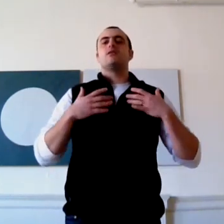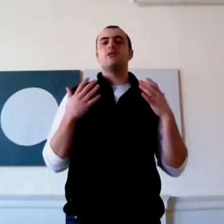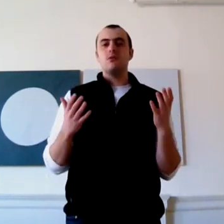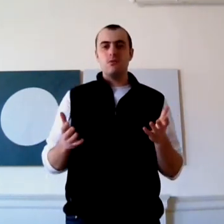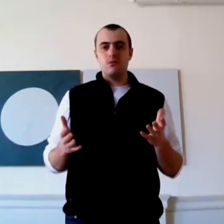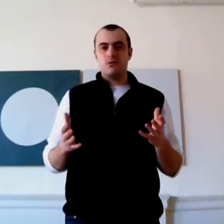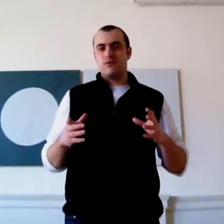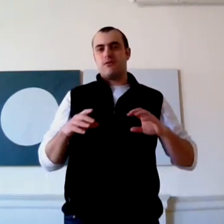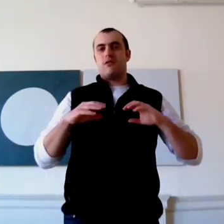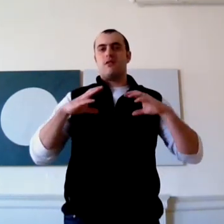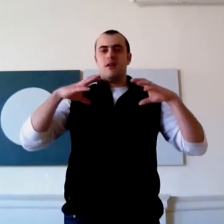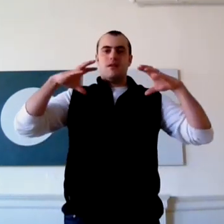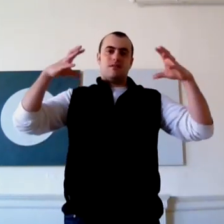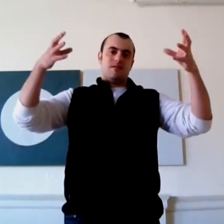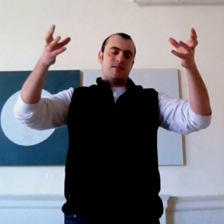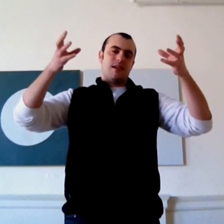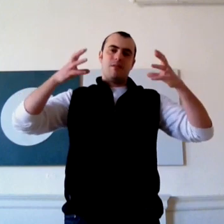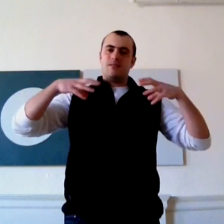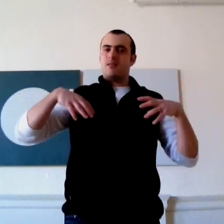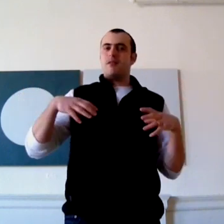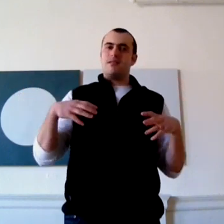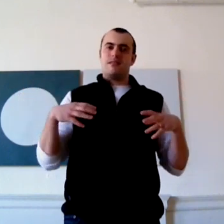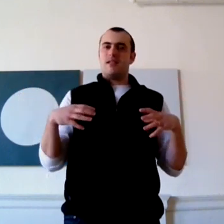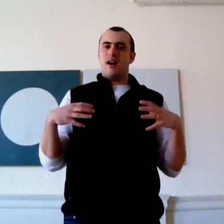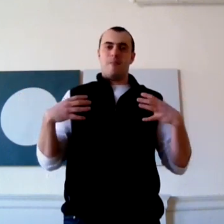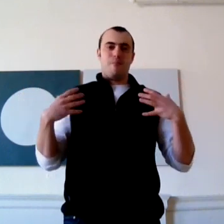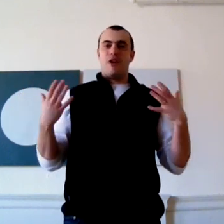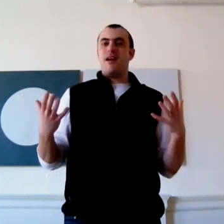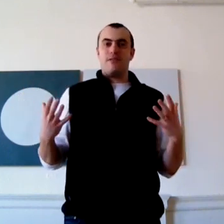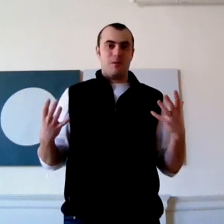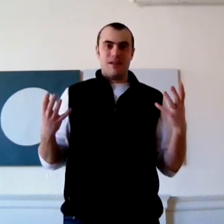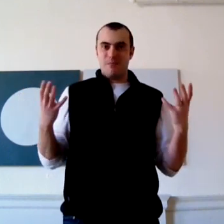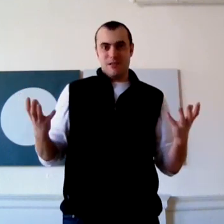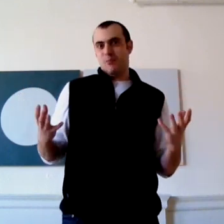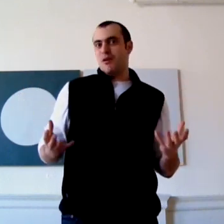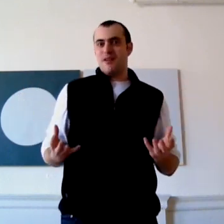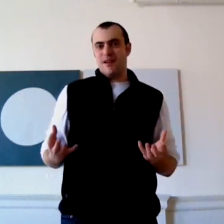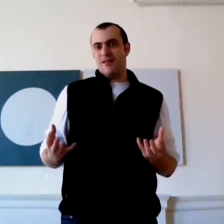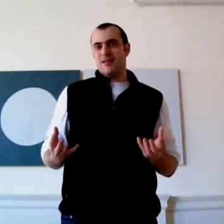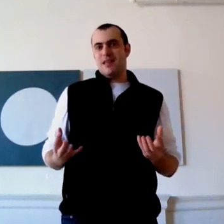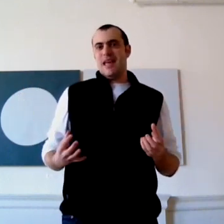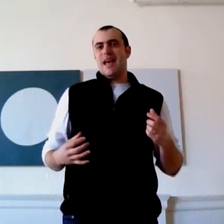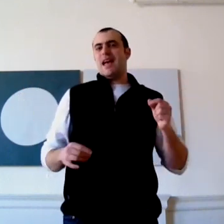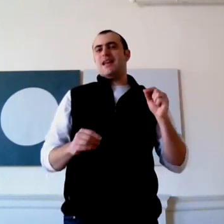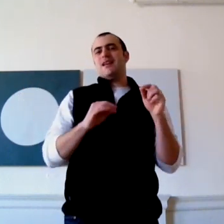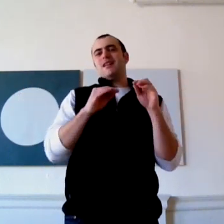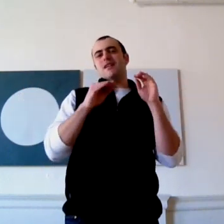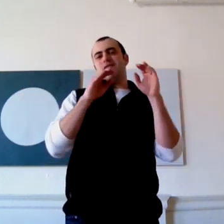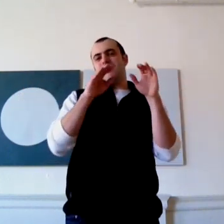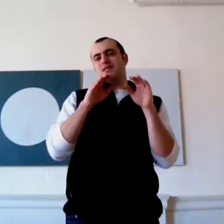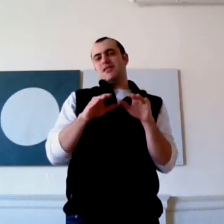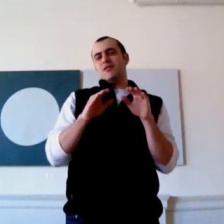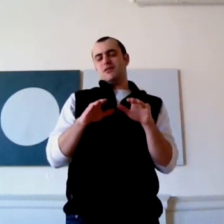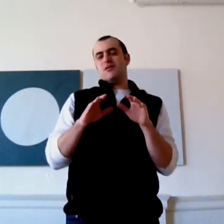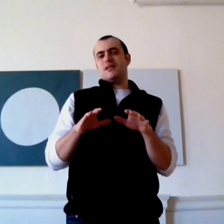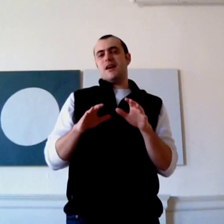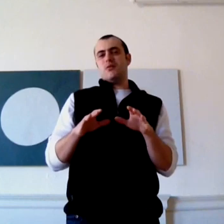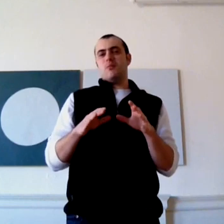huge for stemming some of this burnout that we get, that's a burnout. And eventually you slow it down to a